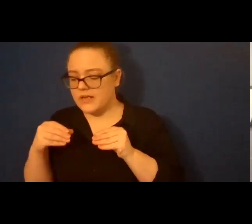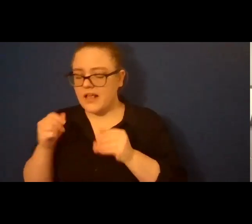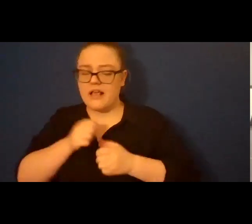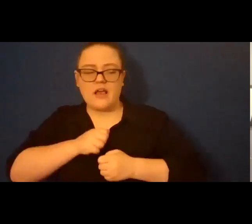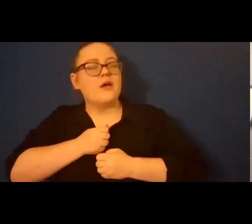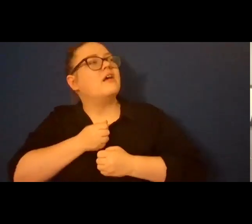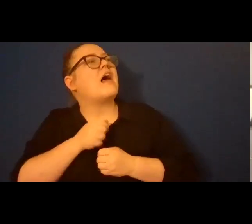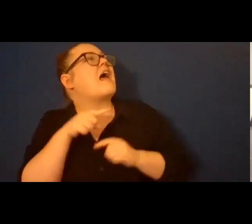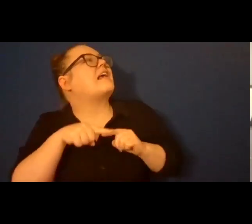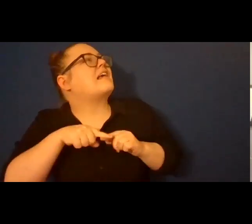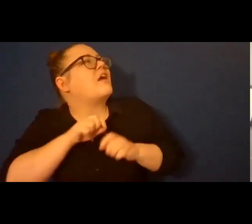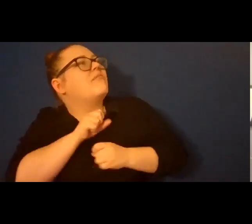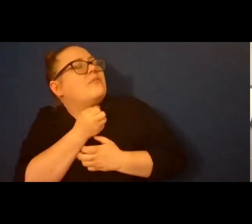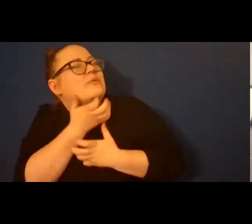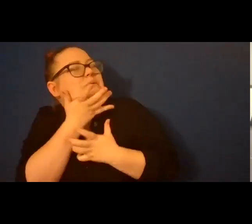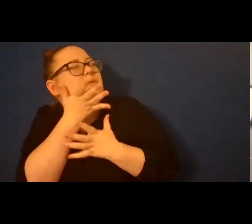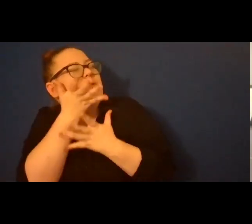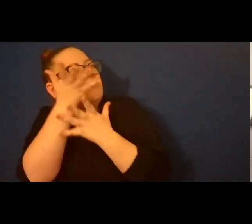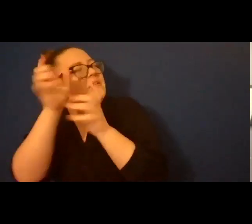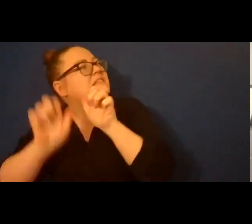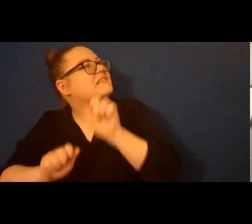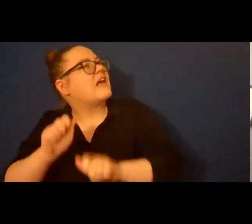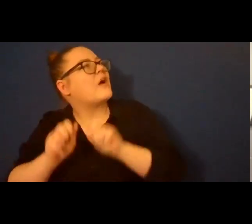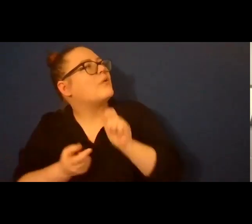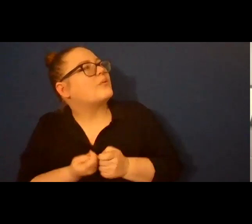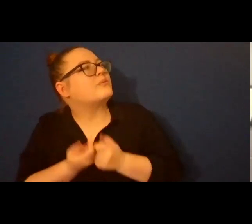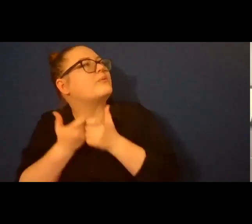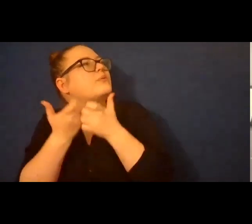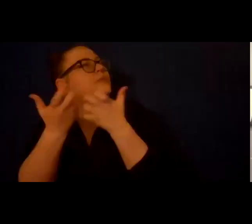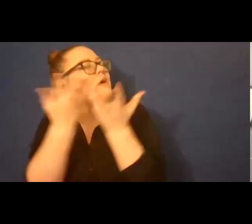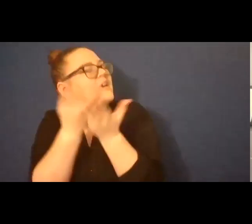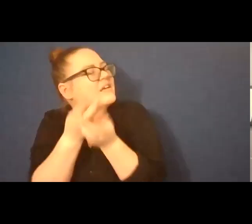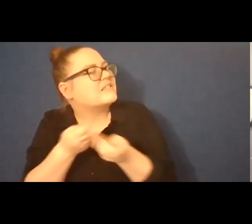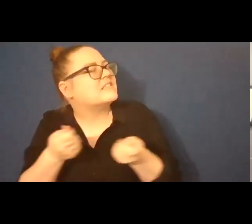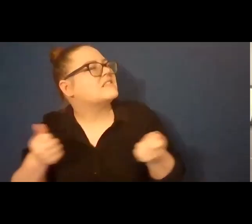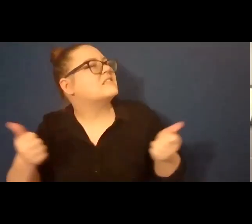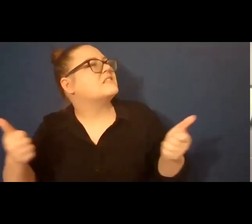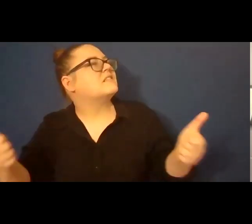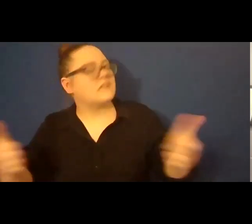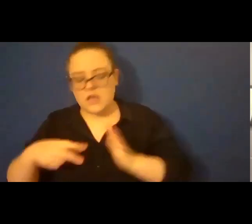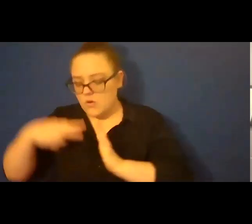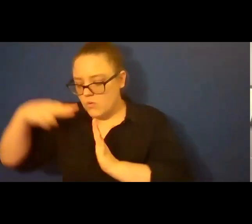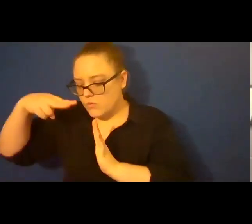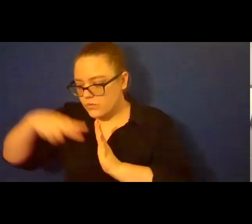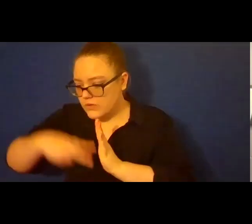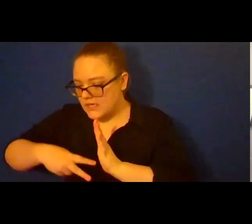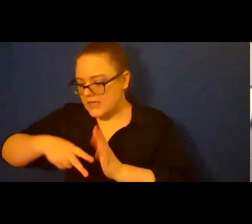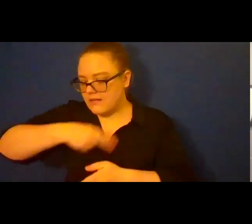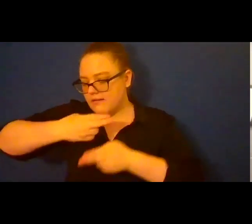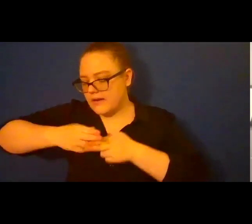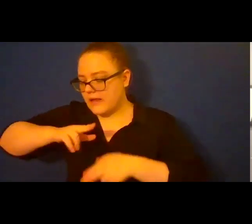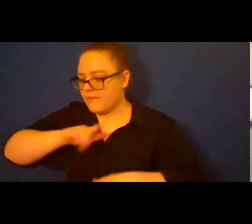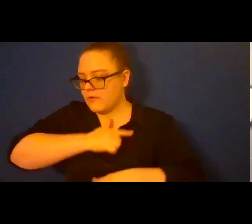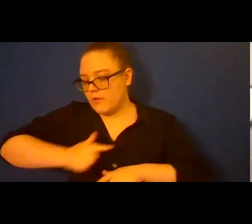the air of doubt crushing it out of his crushable human body saying read in the name of your Lord who